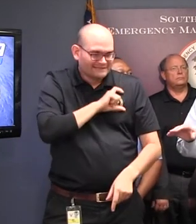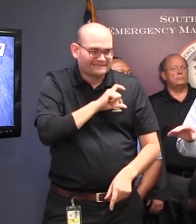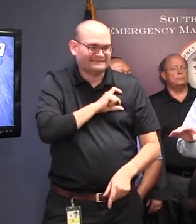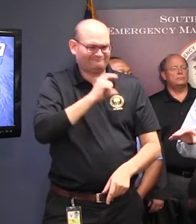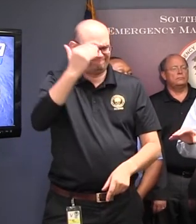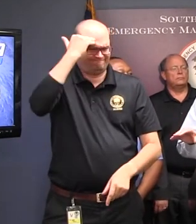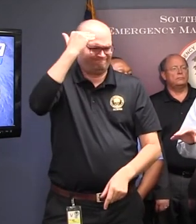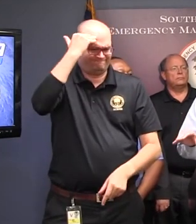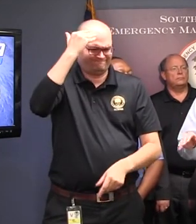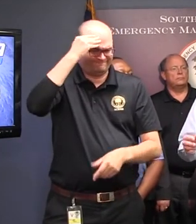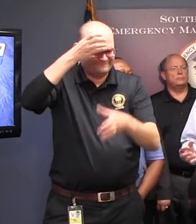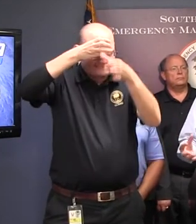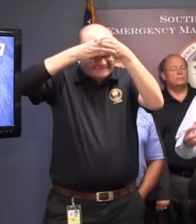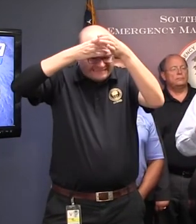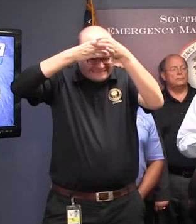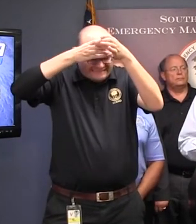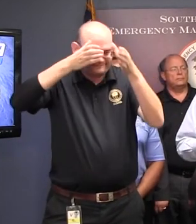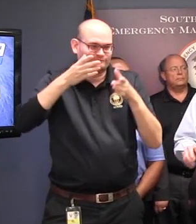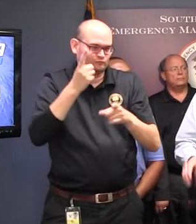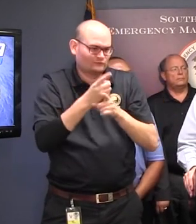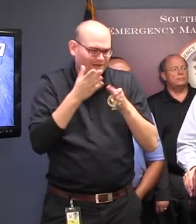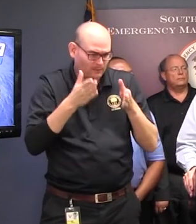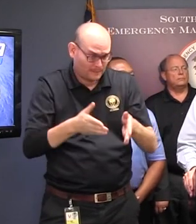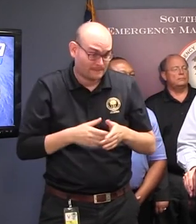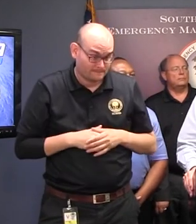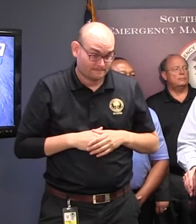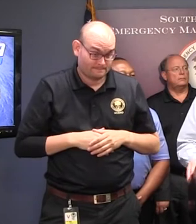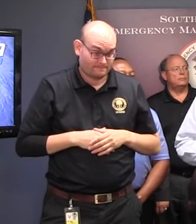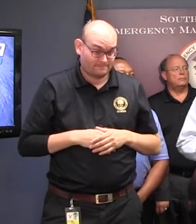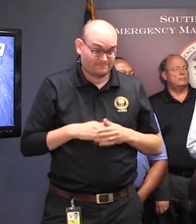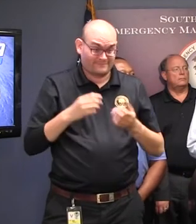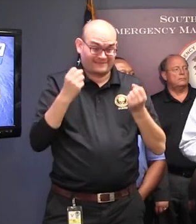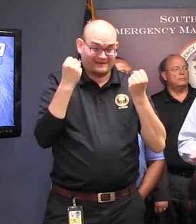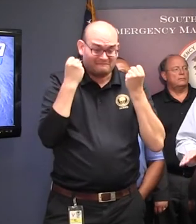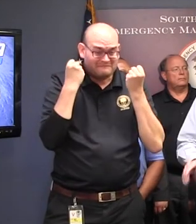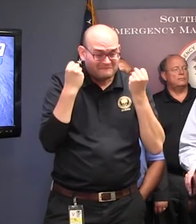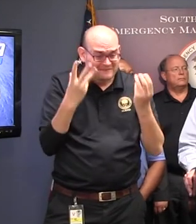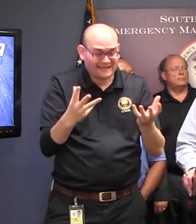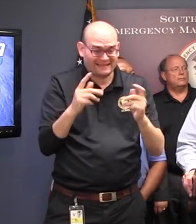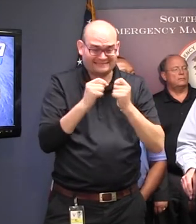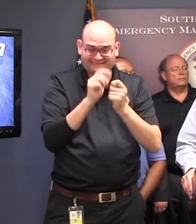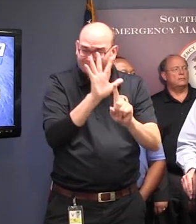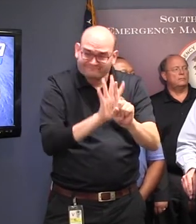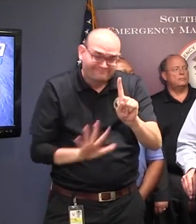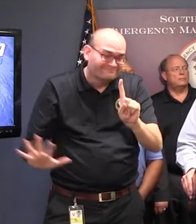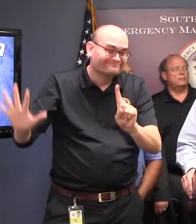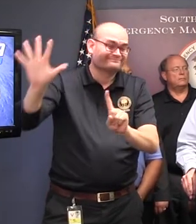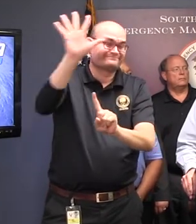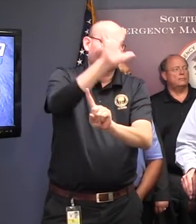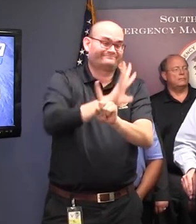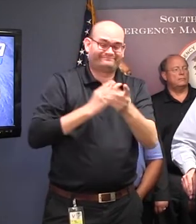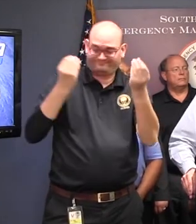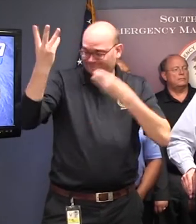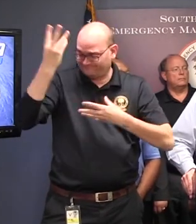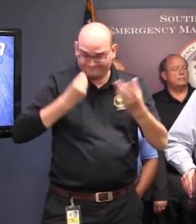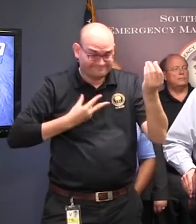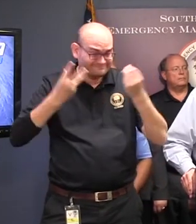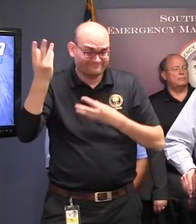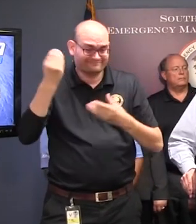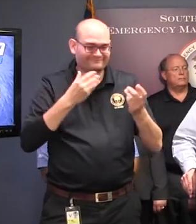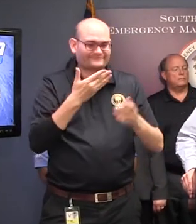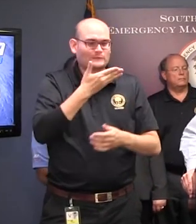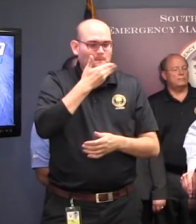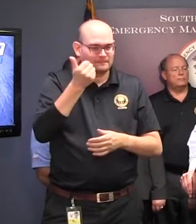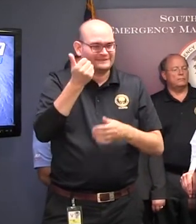on the team around in the counties who are collaborating and sharing information to come up with the very best information that we have. So